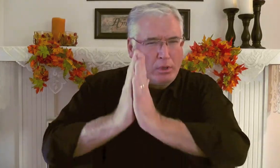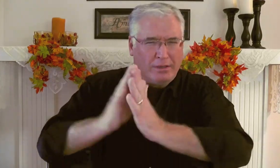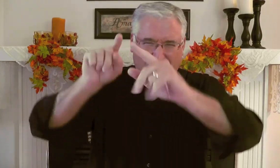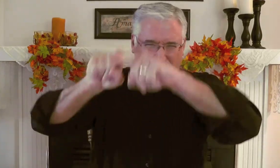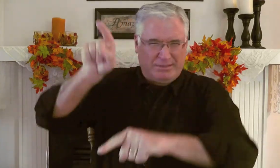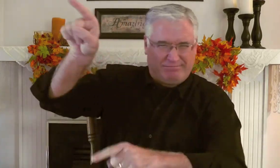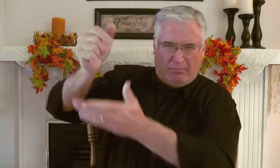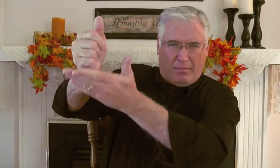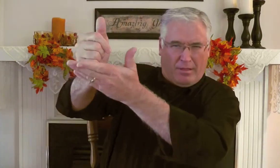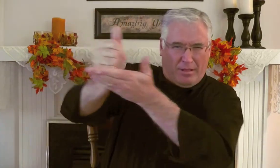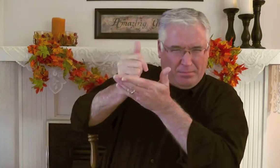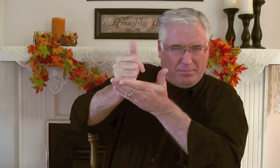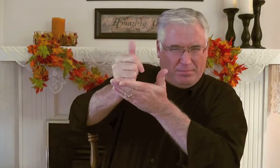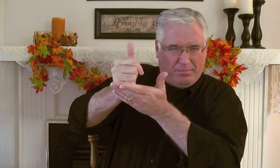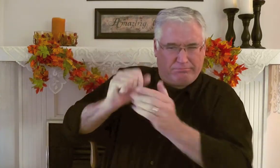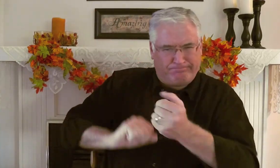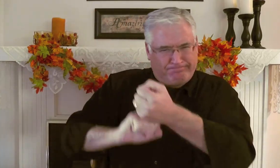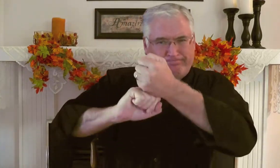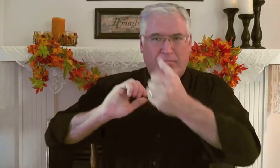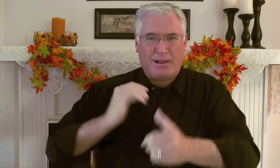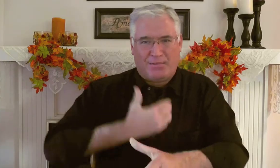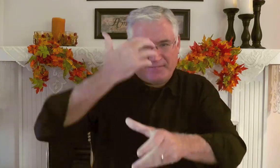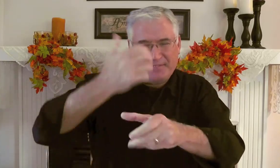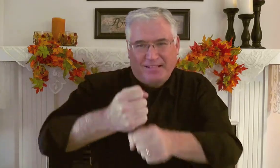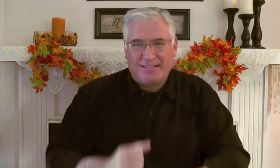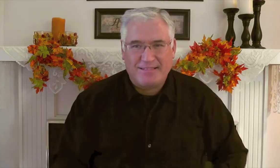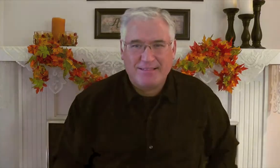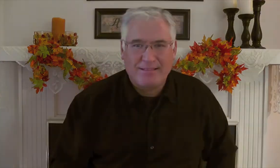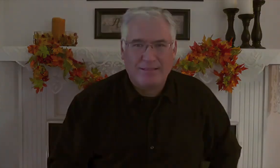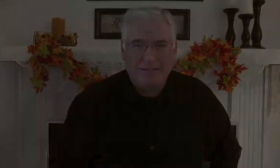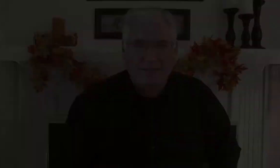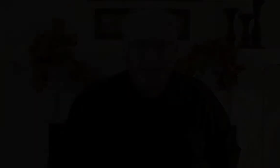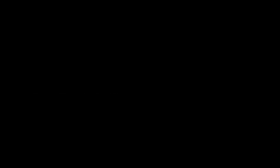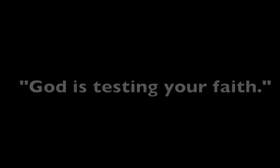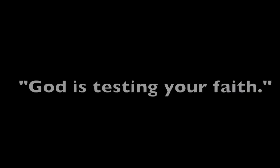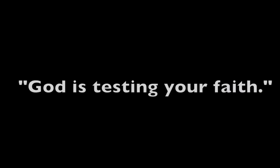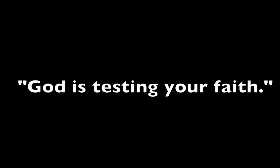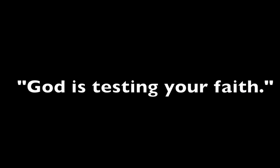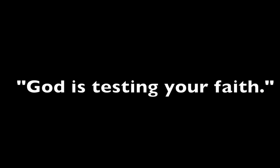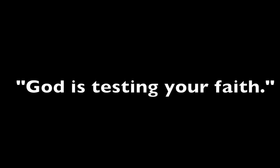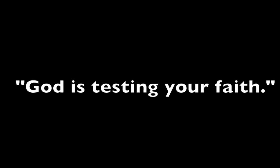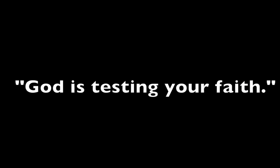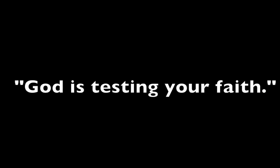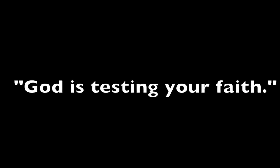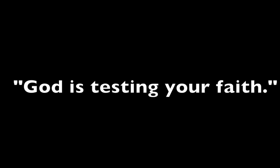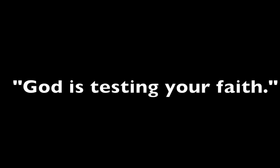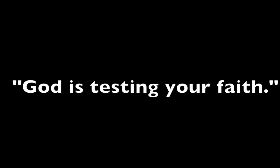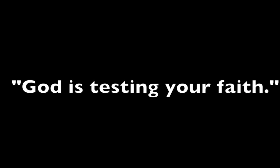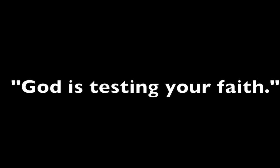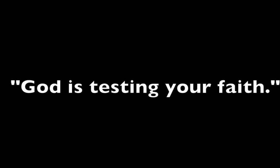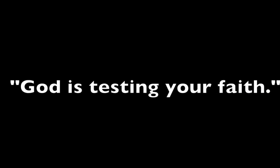realize we need to pray to the Lord and depend on him to help sustain our faith. God is testing your faith.